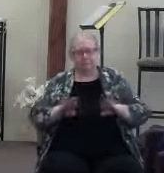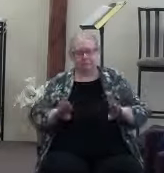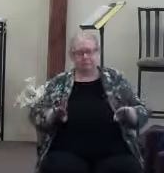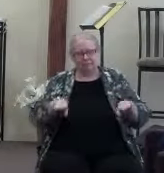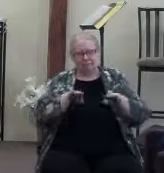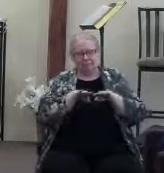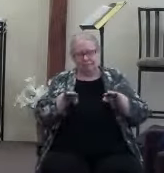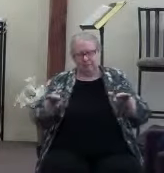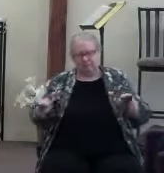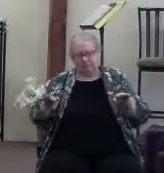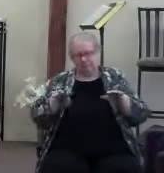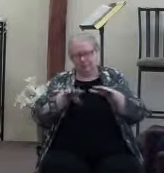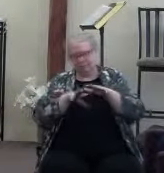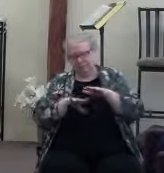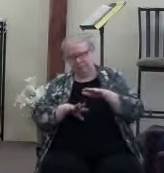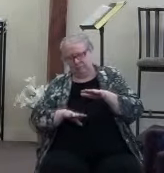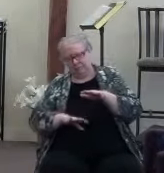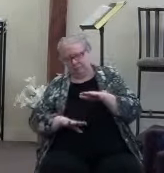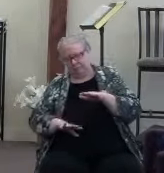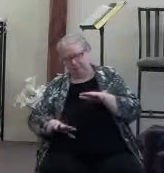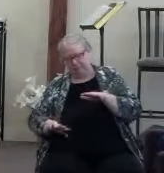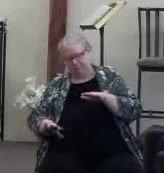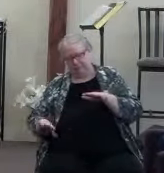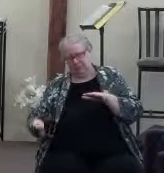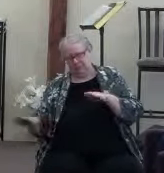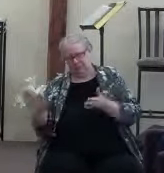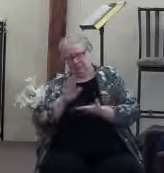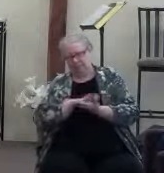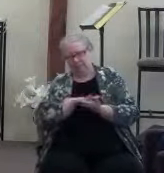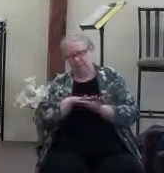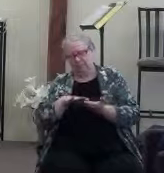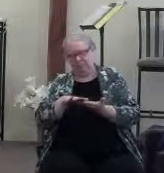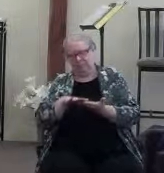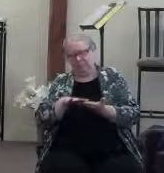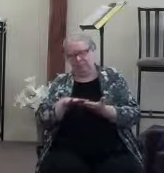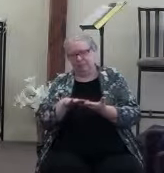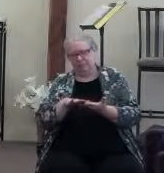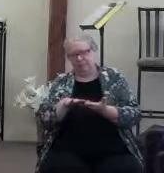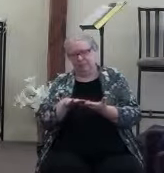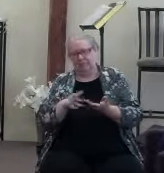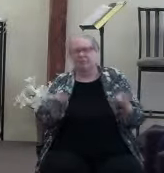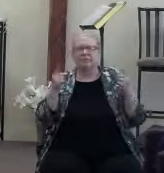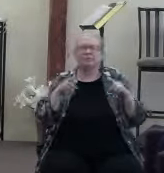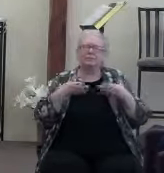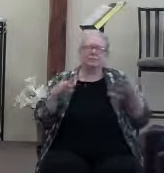You stir in the pot, and boy, it takes a while for the needles to settle back to the bottom, but they'll settle.